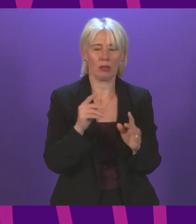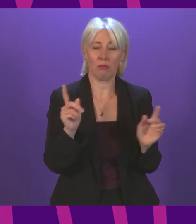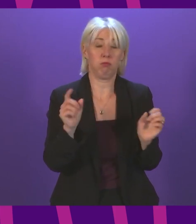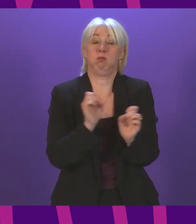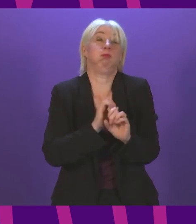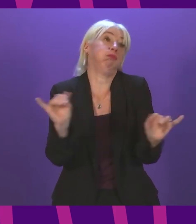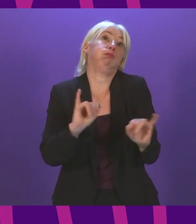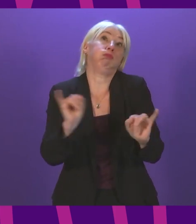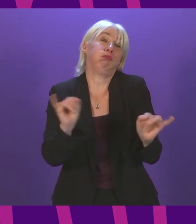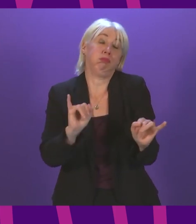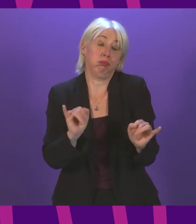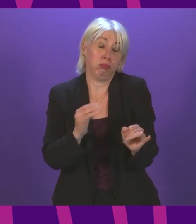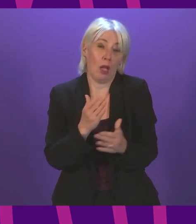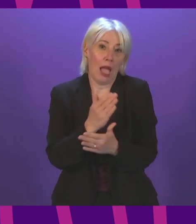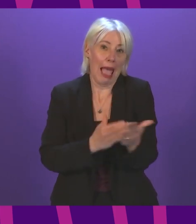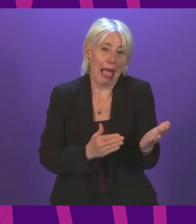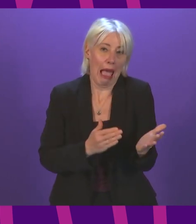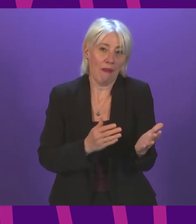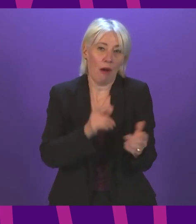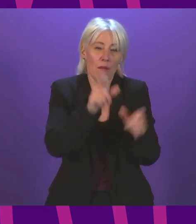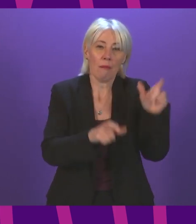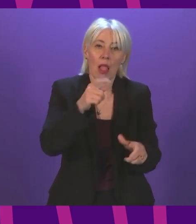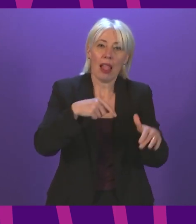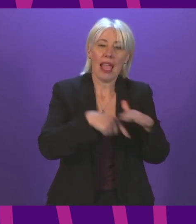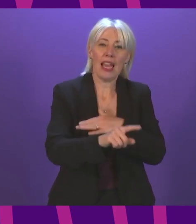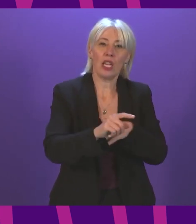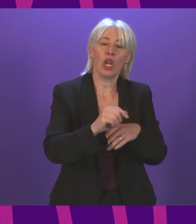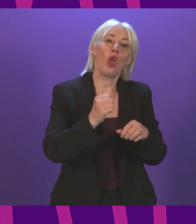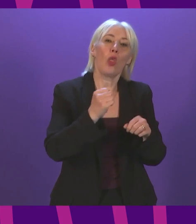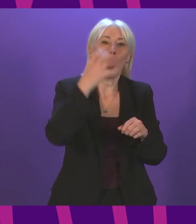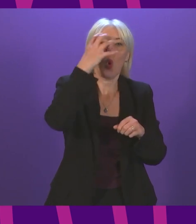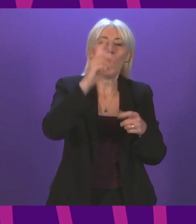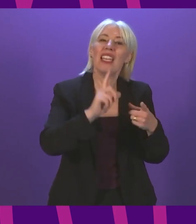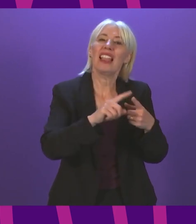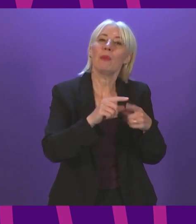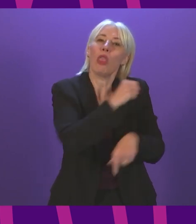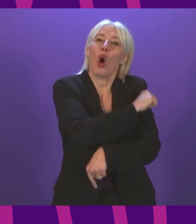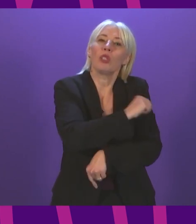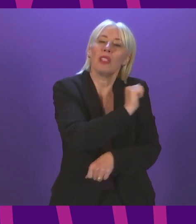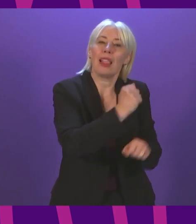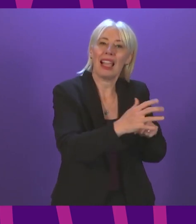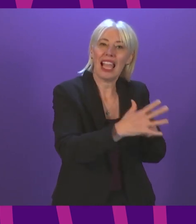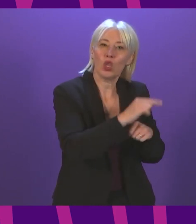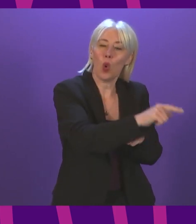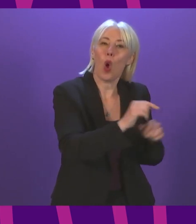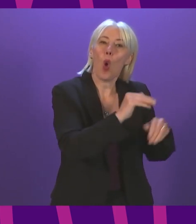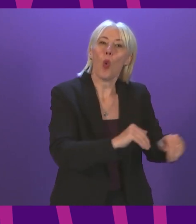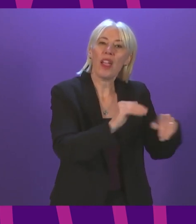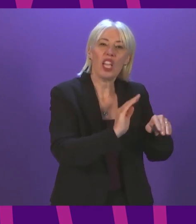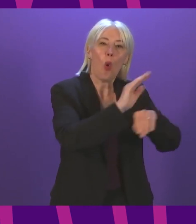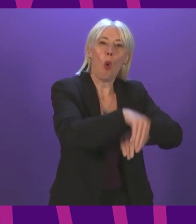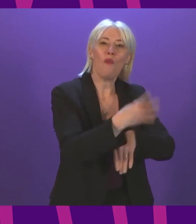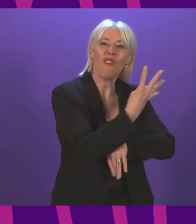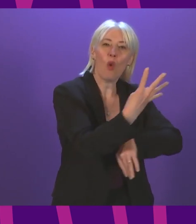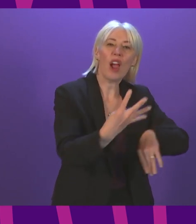of patients at Scotland's flagship hospital, the Queen Elizabeth in Glasgow, are waiting more than the target time of four